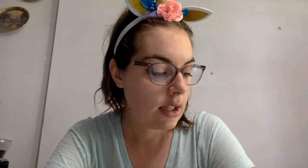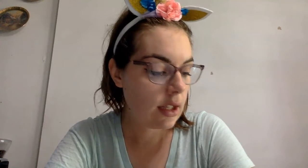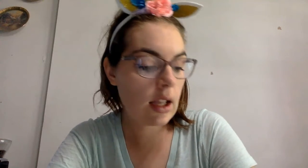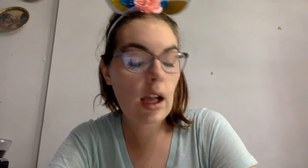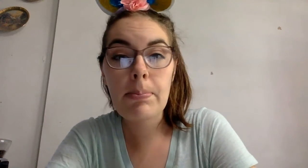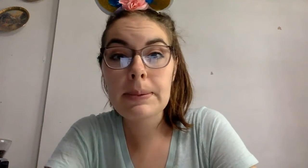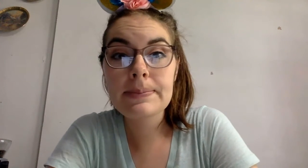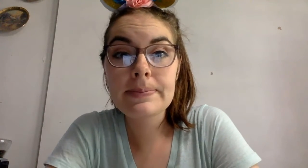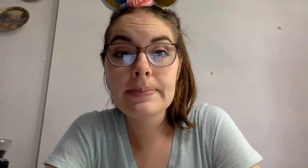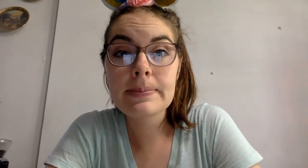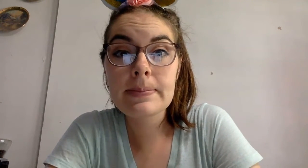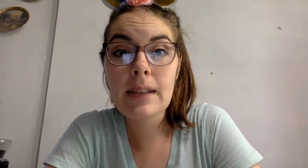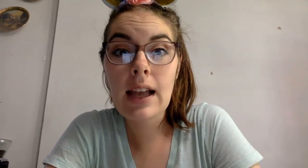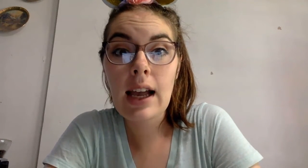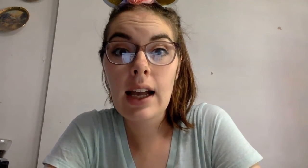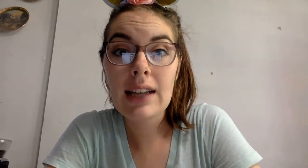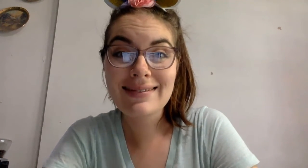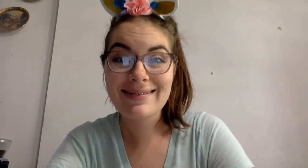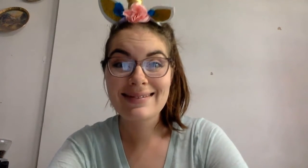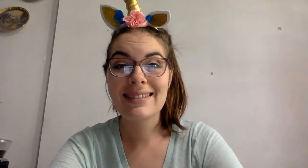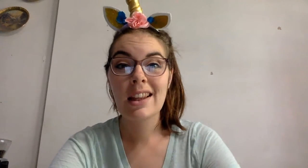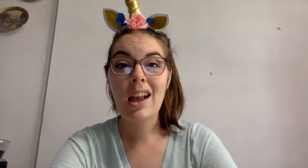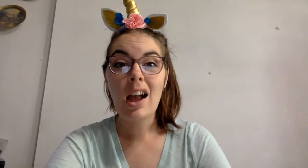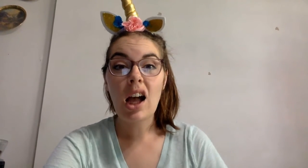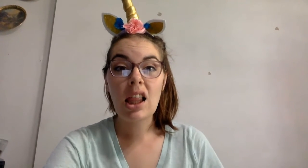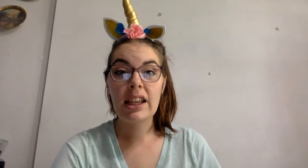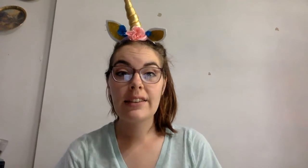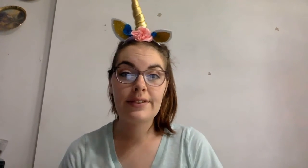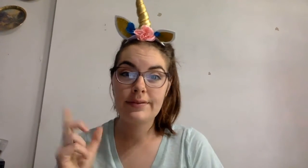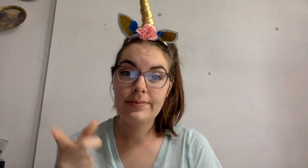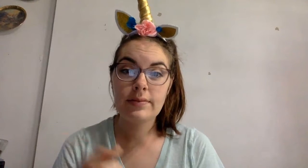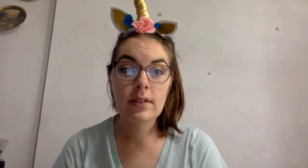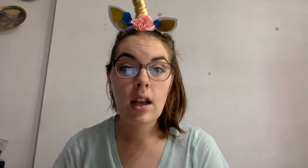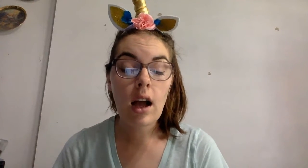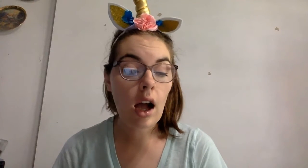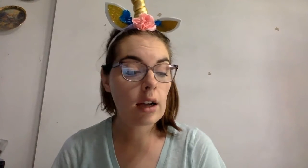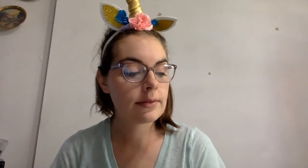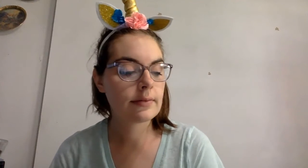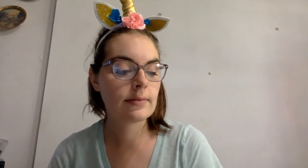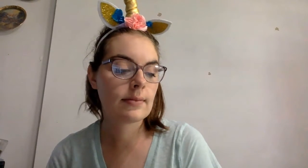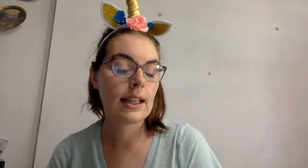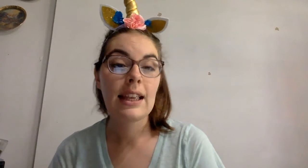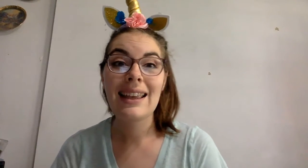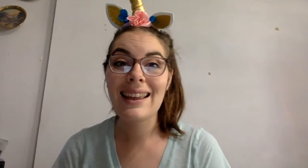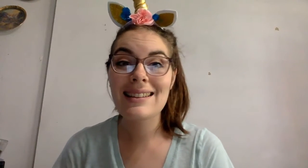Eh. Eh. Olive. Eh. It.